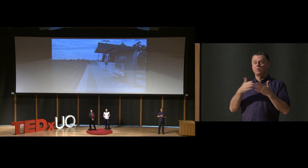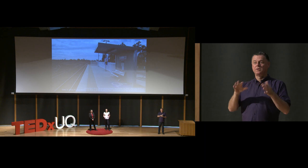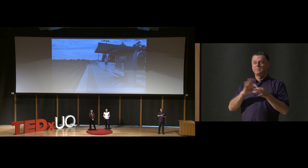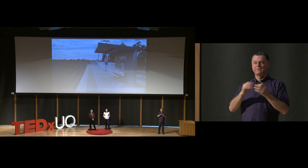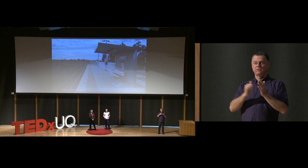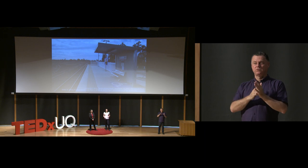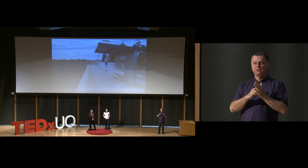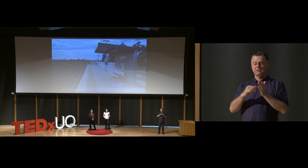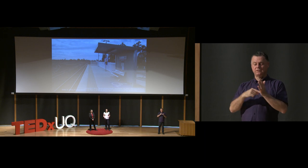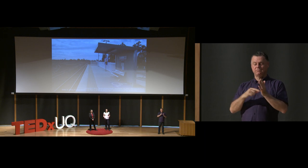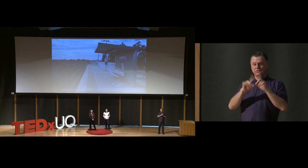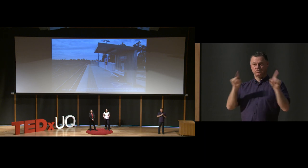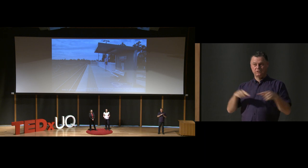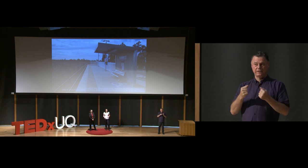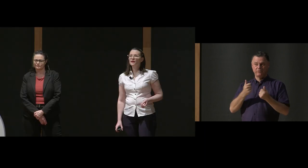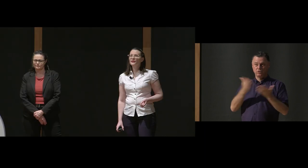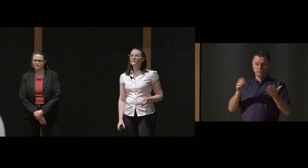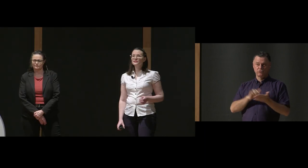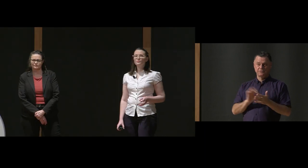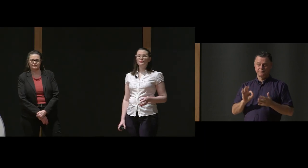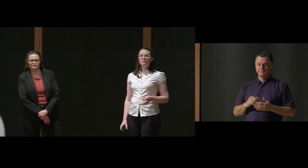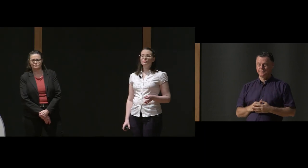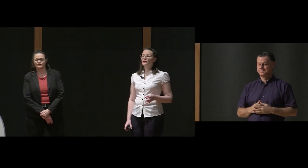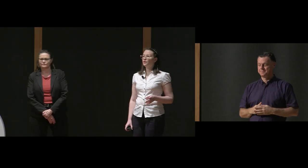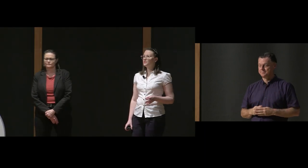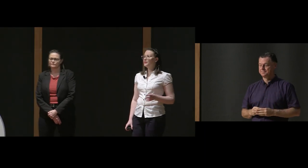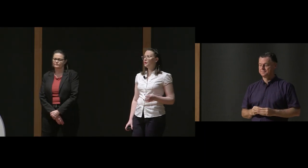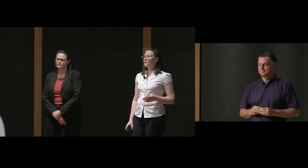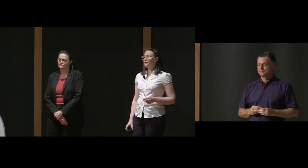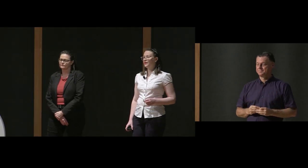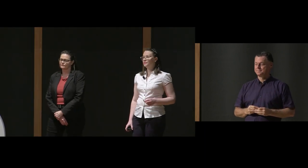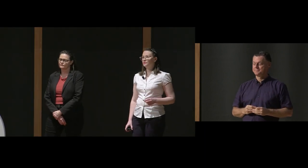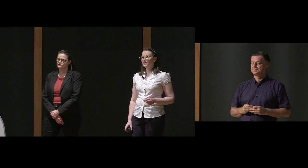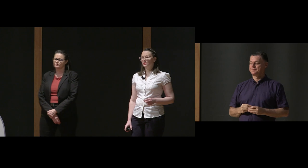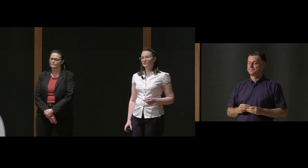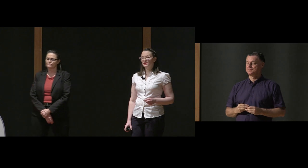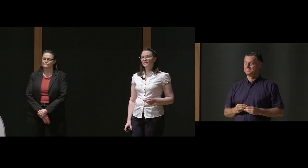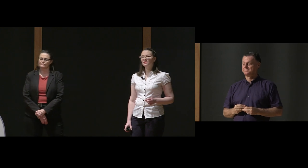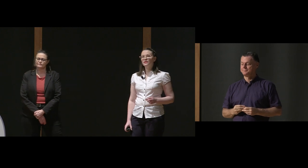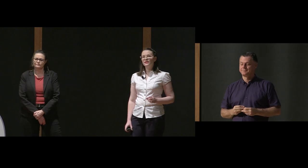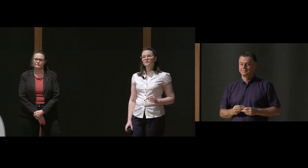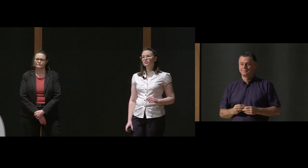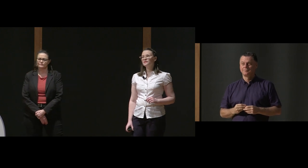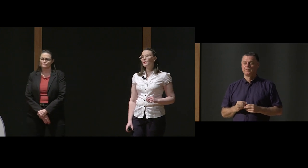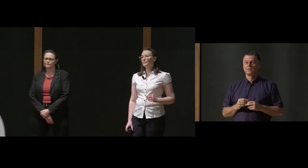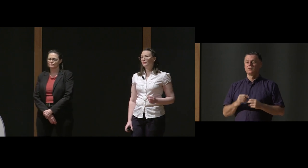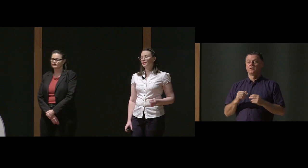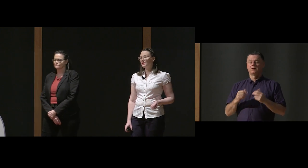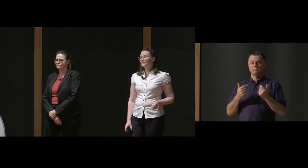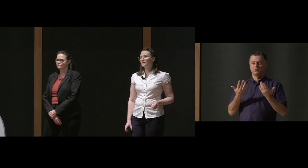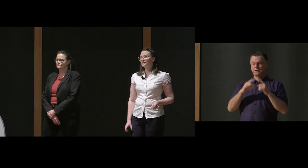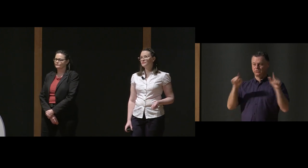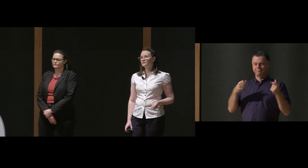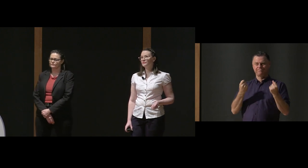place is equipped with the right kinds of screens. Now, this problem with content not being available in Auslan is not just about